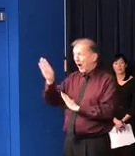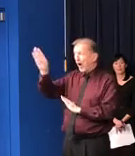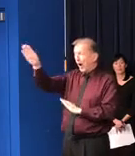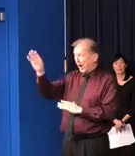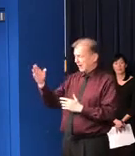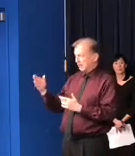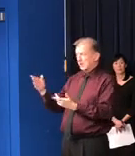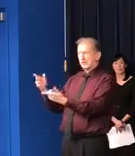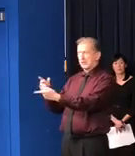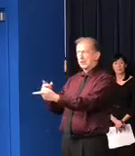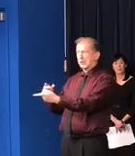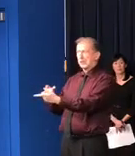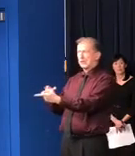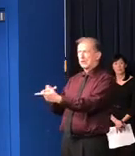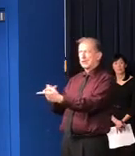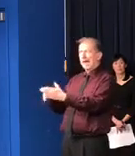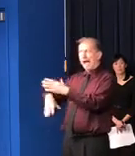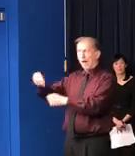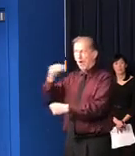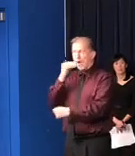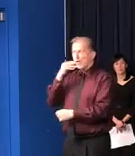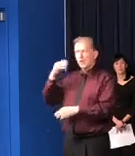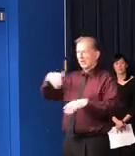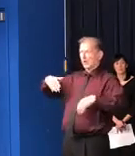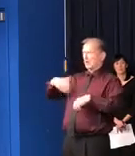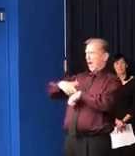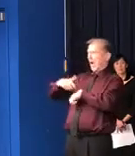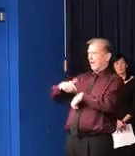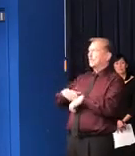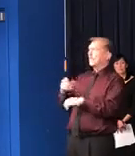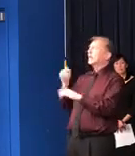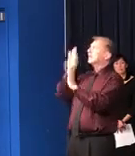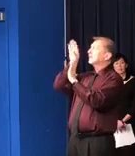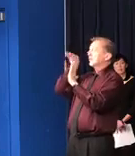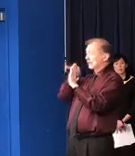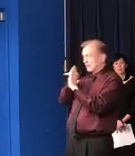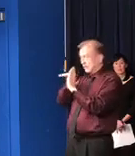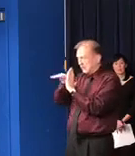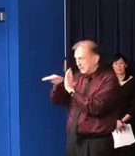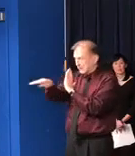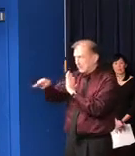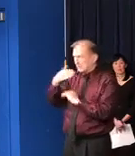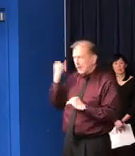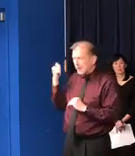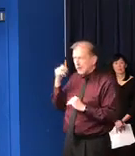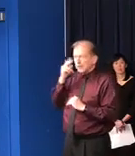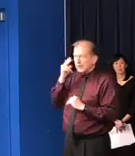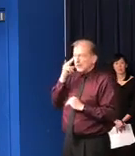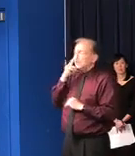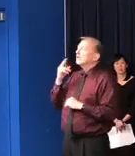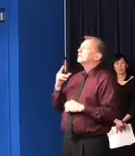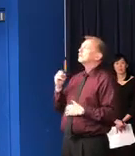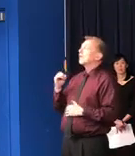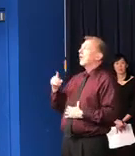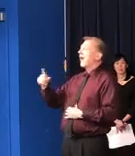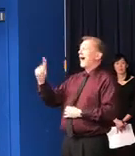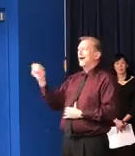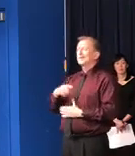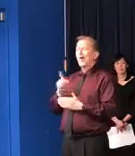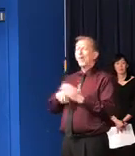a peak? So we're constantly evaluating that. And so I think it's worthy of everybody just paying attention to